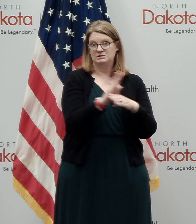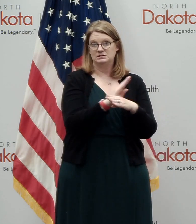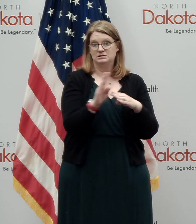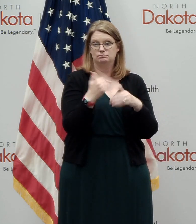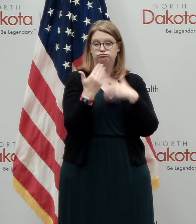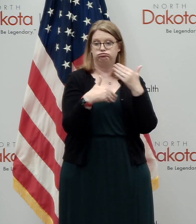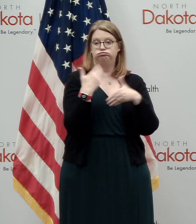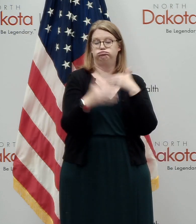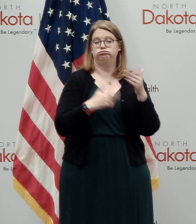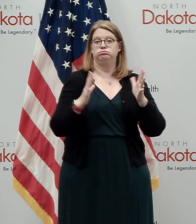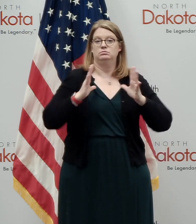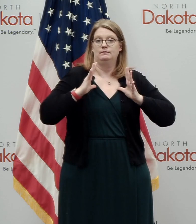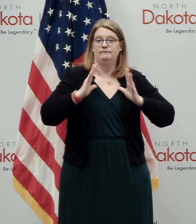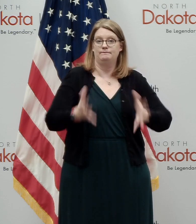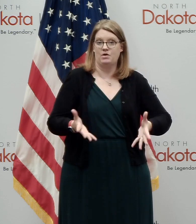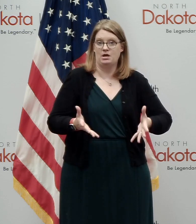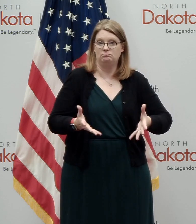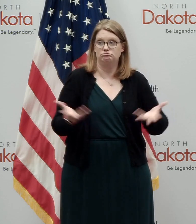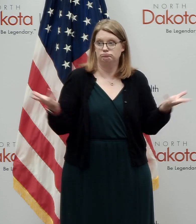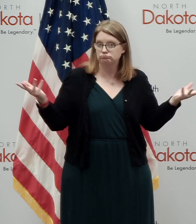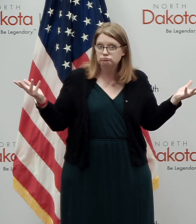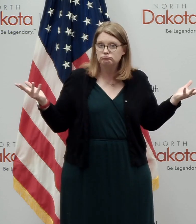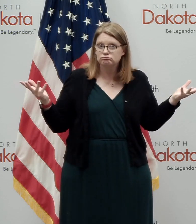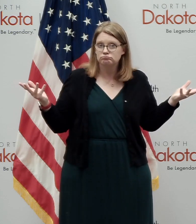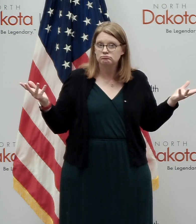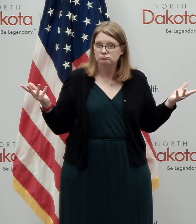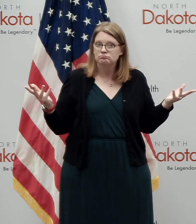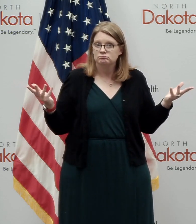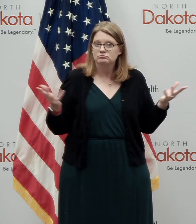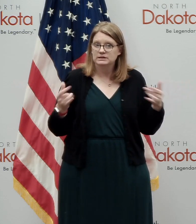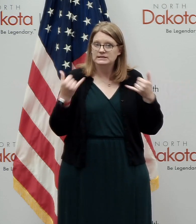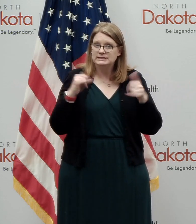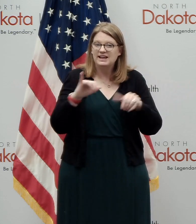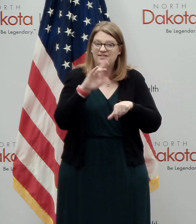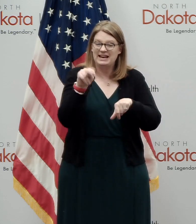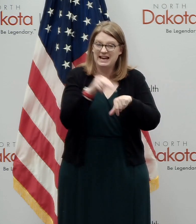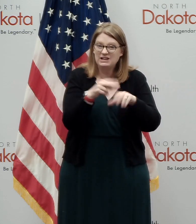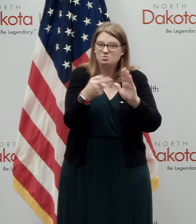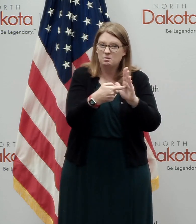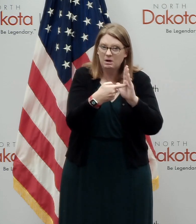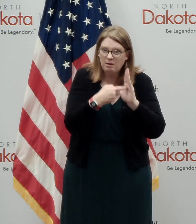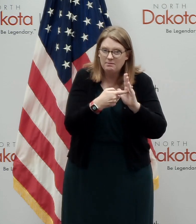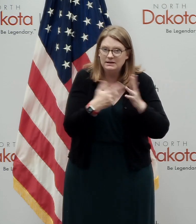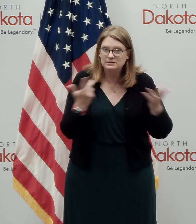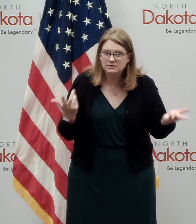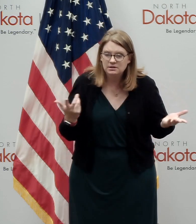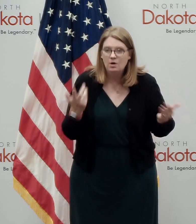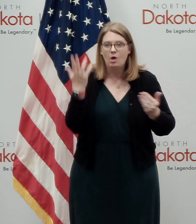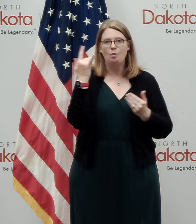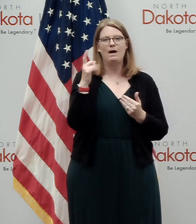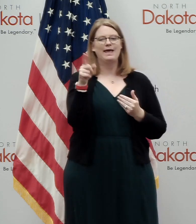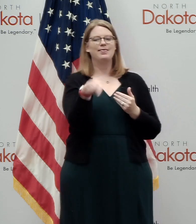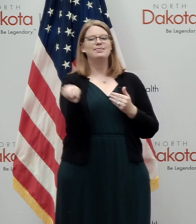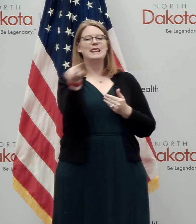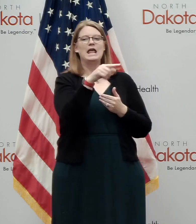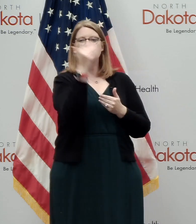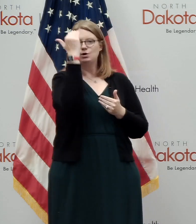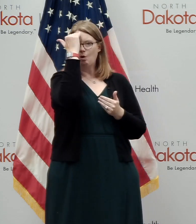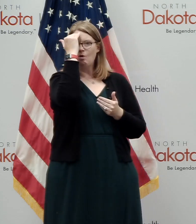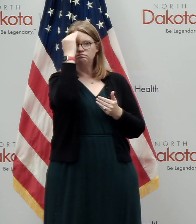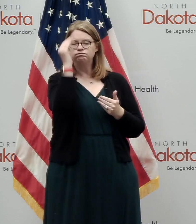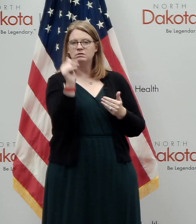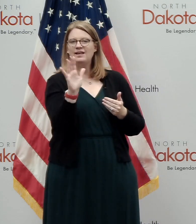gangbuster business business with these, uh, with, uh, national requirements. They're doing that because they know as a,